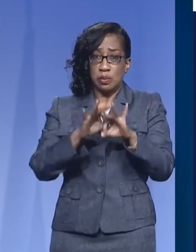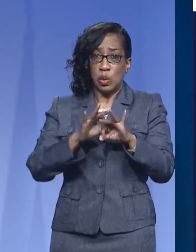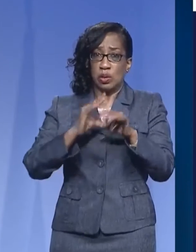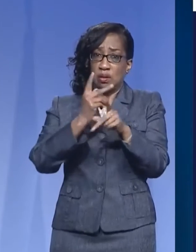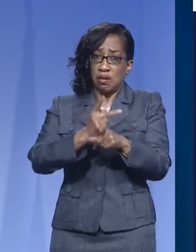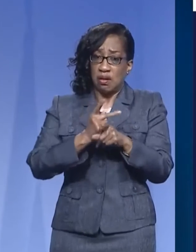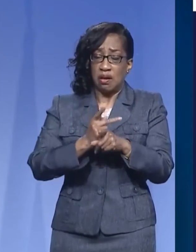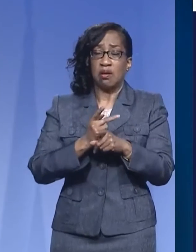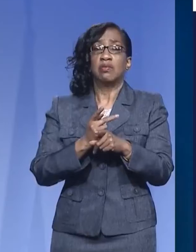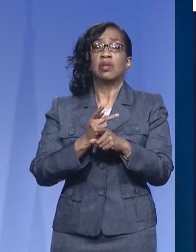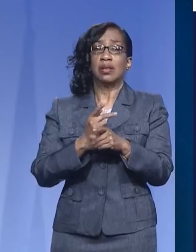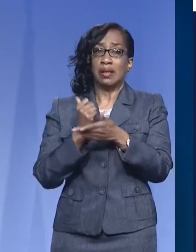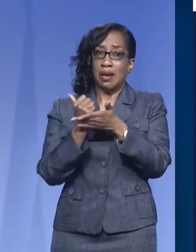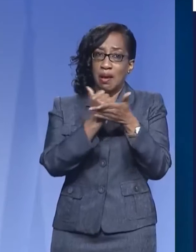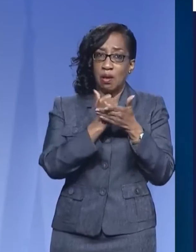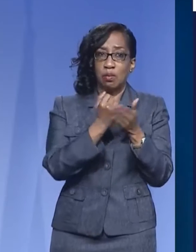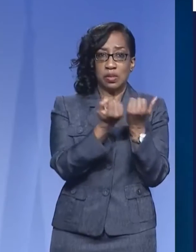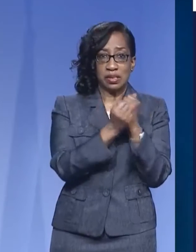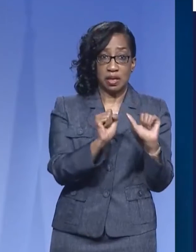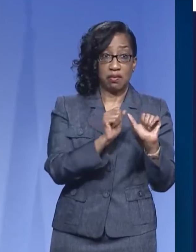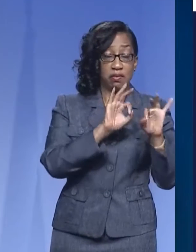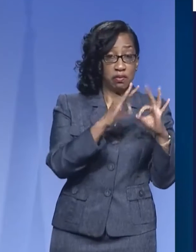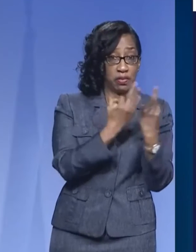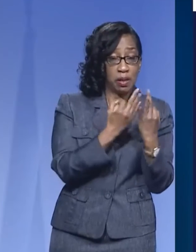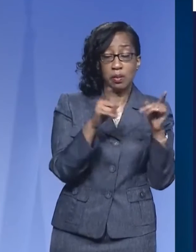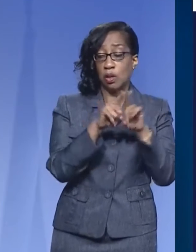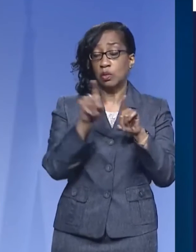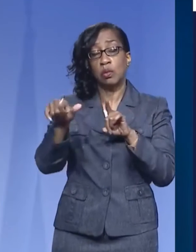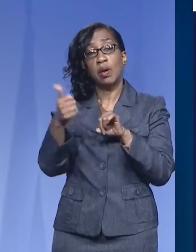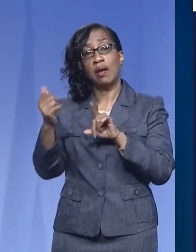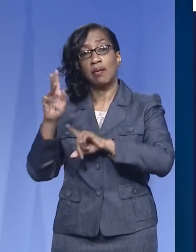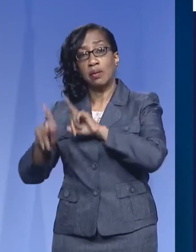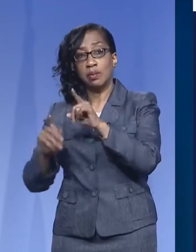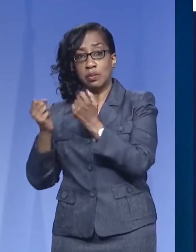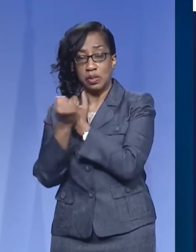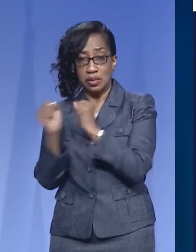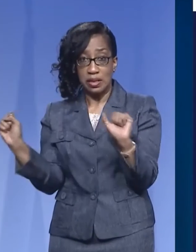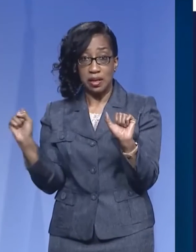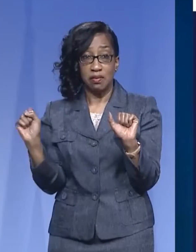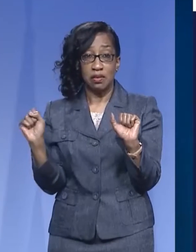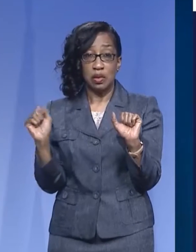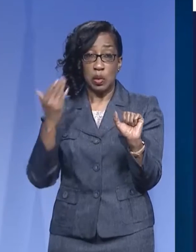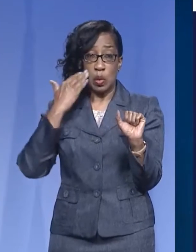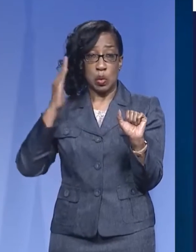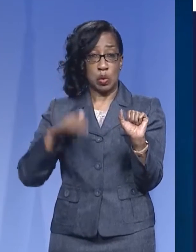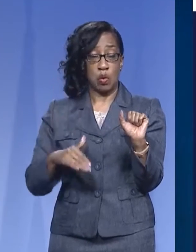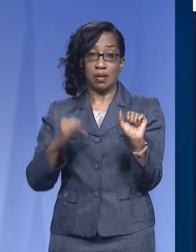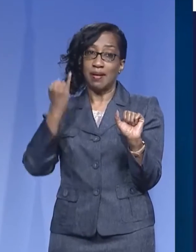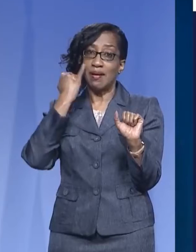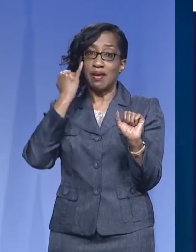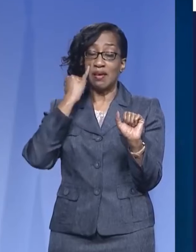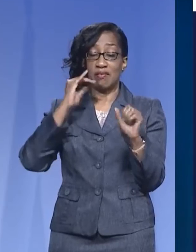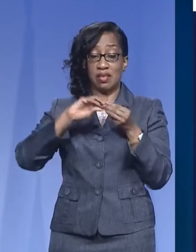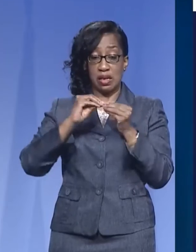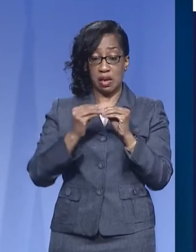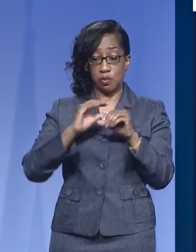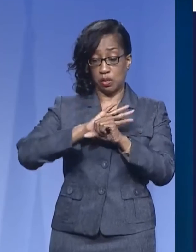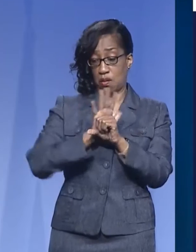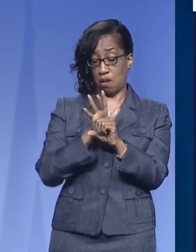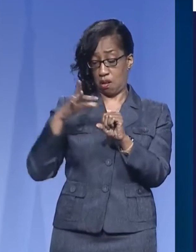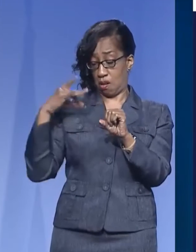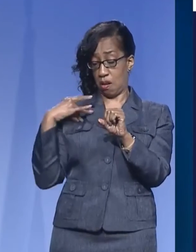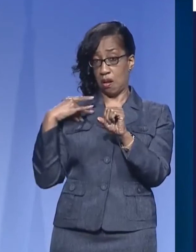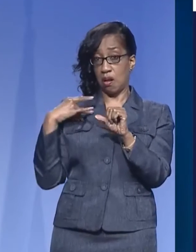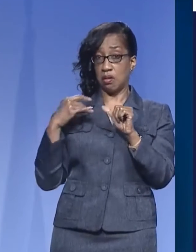you and others will be. Again please note that if case numbers and other indicators remain